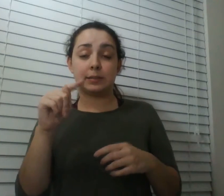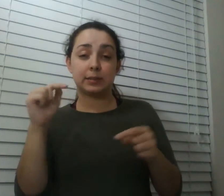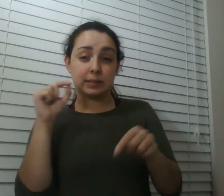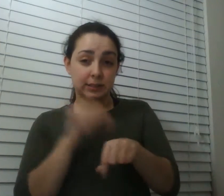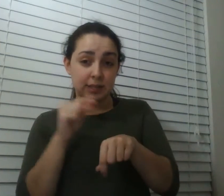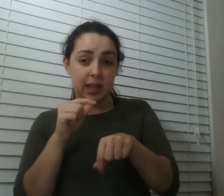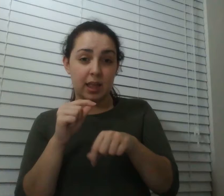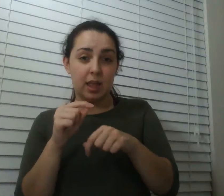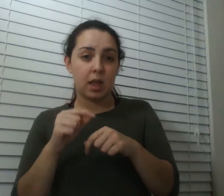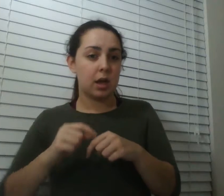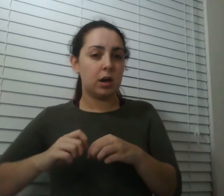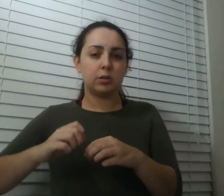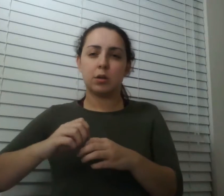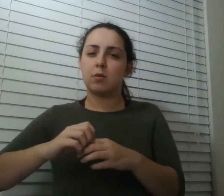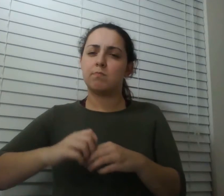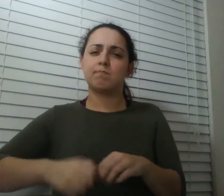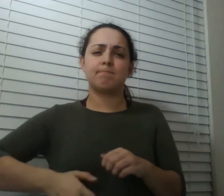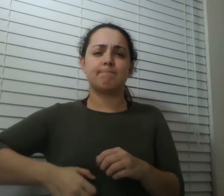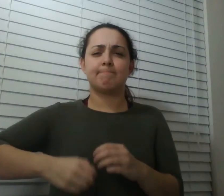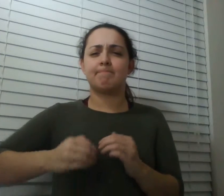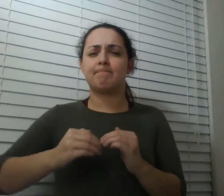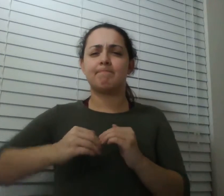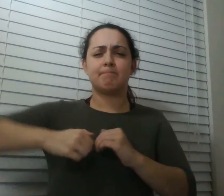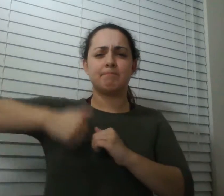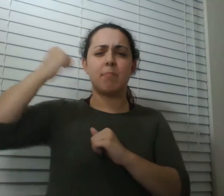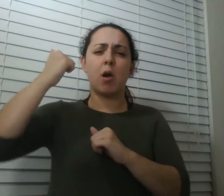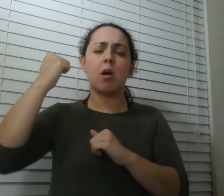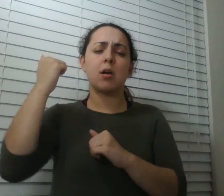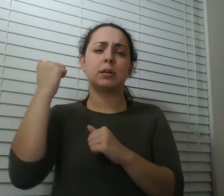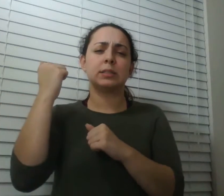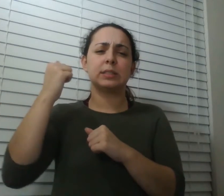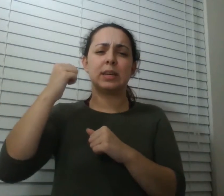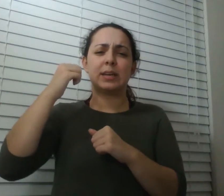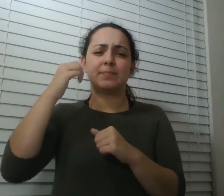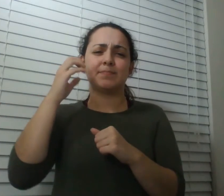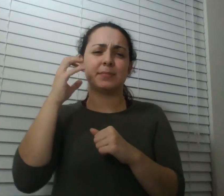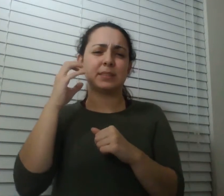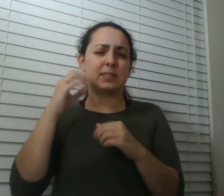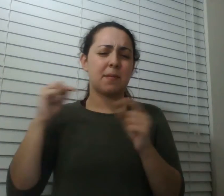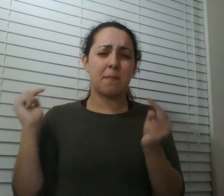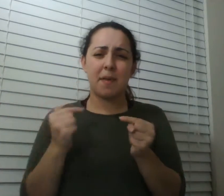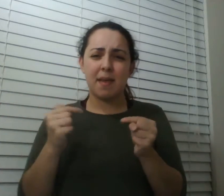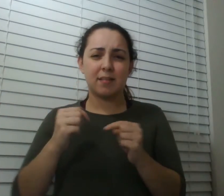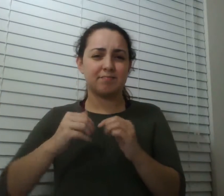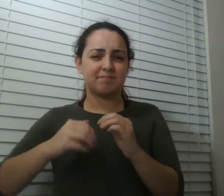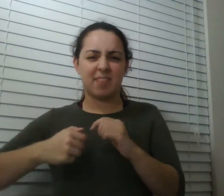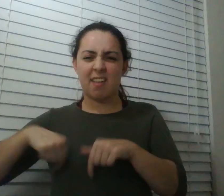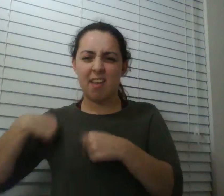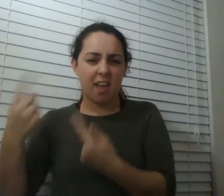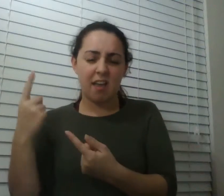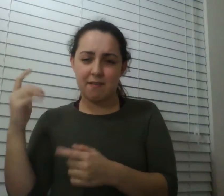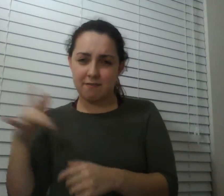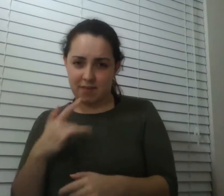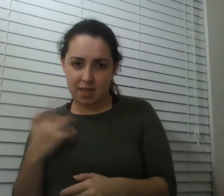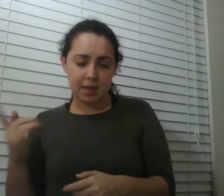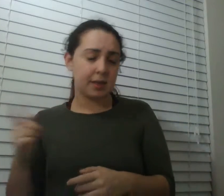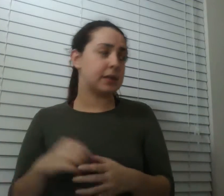insect sting pain scale so justin starts traveling all around the world